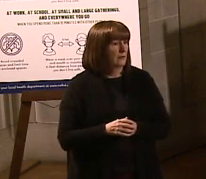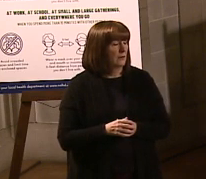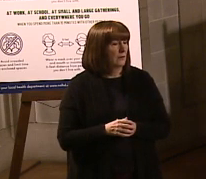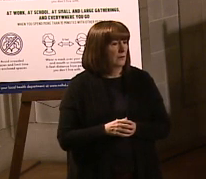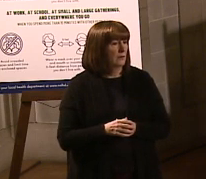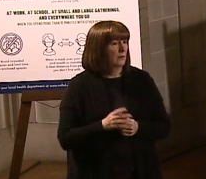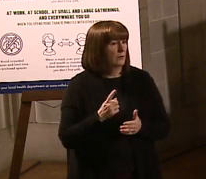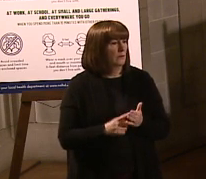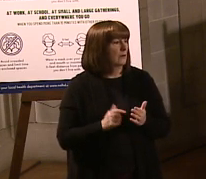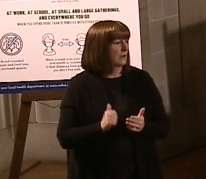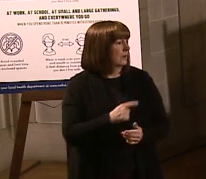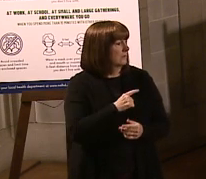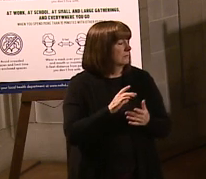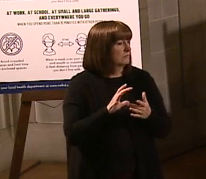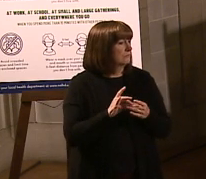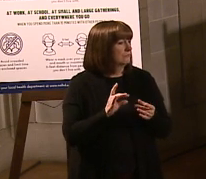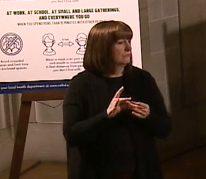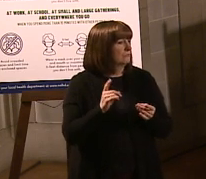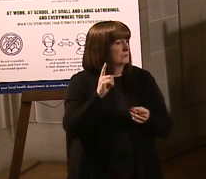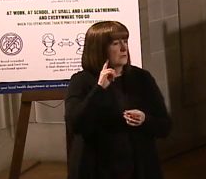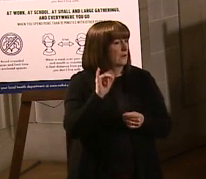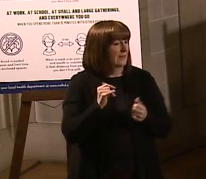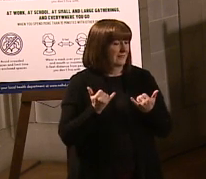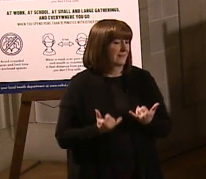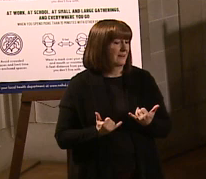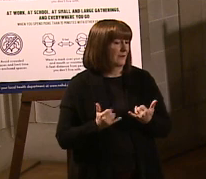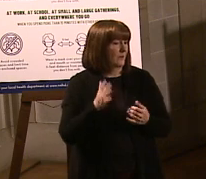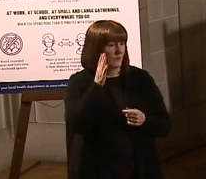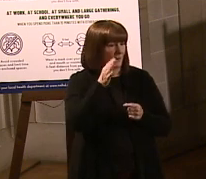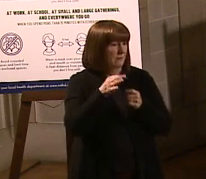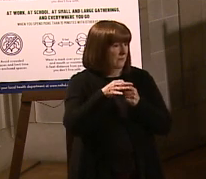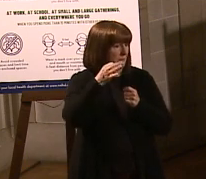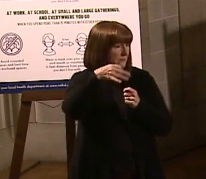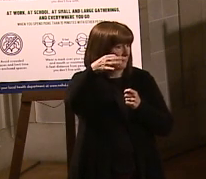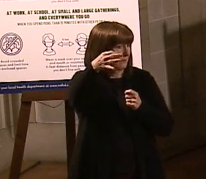What can you say about it? It sounds like now it may be longer.